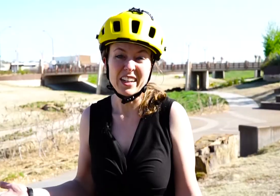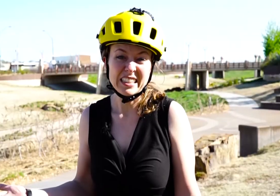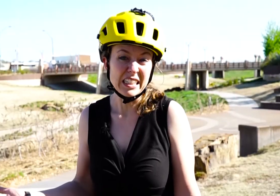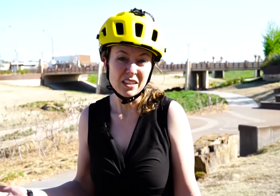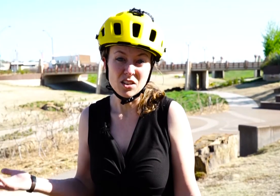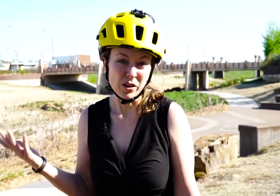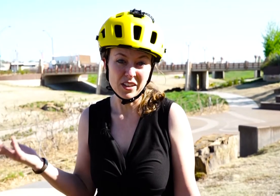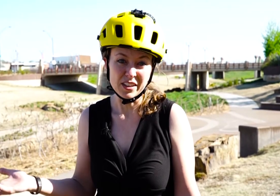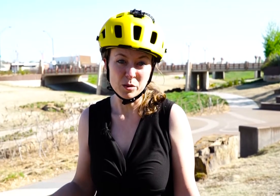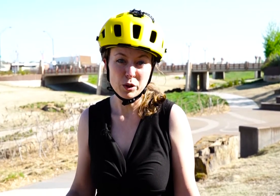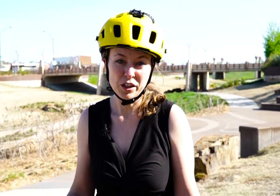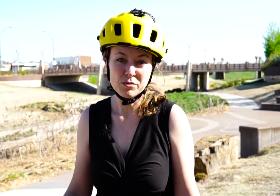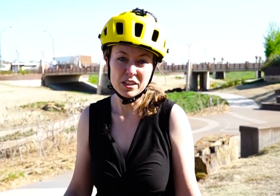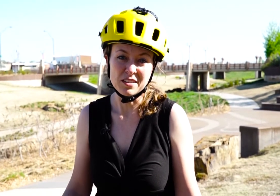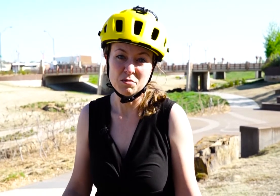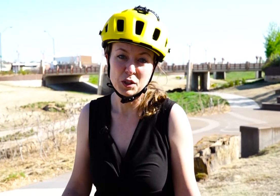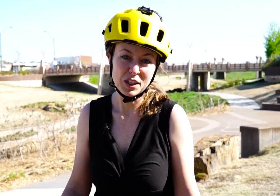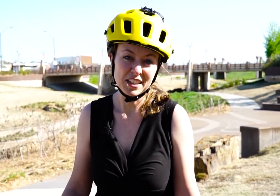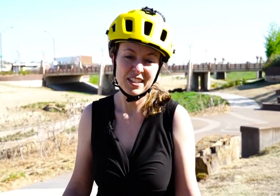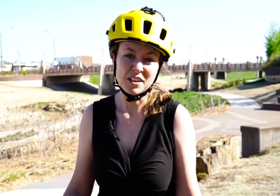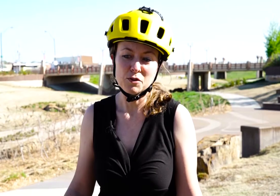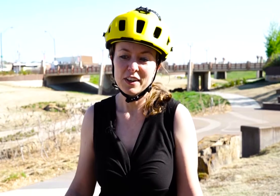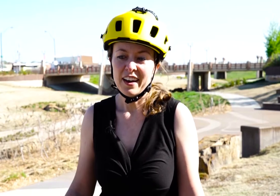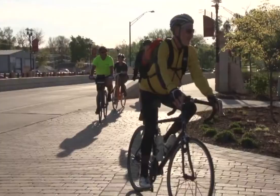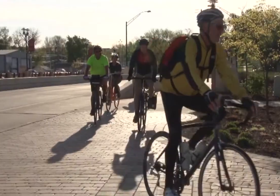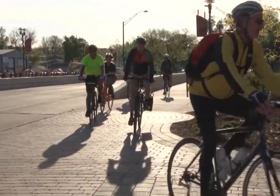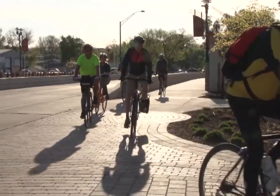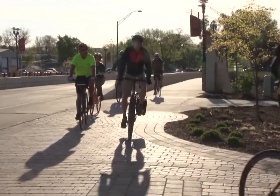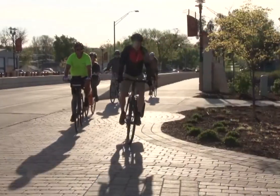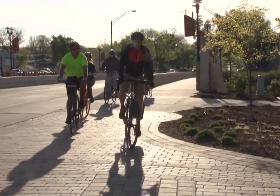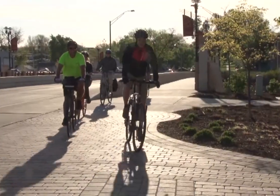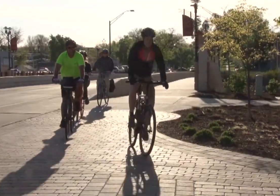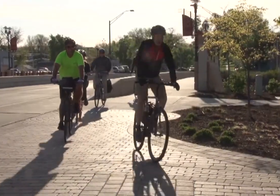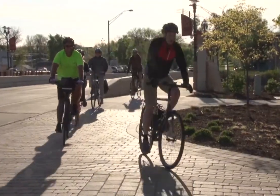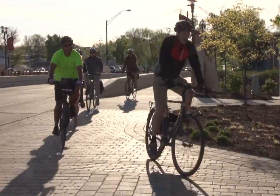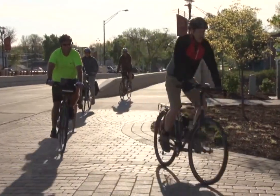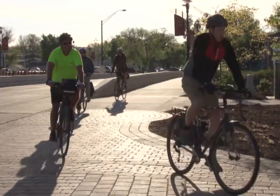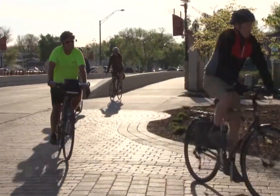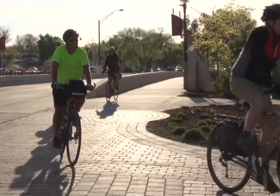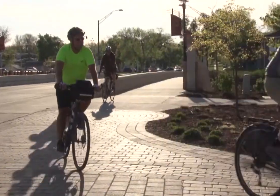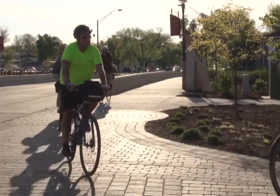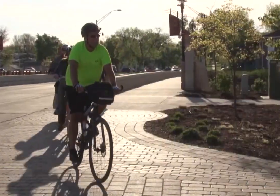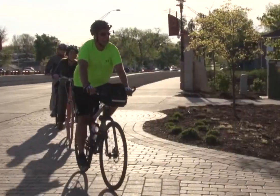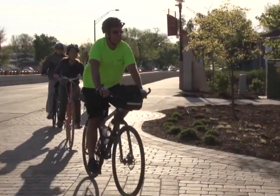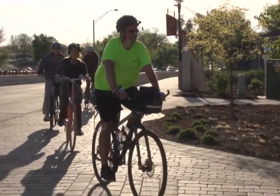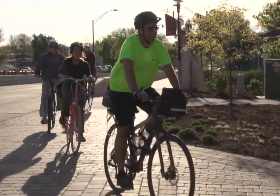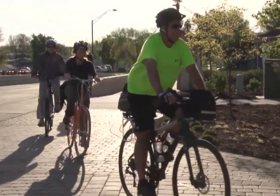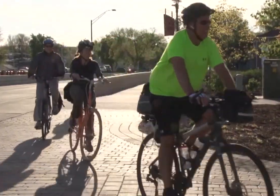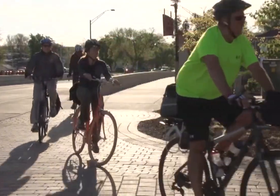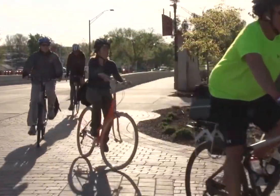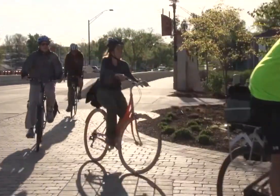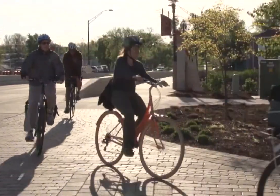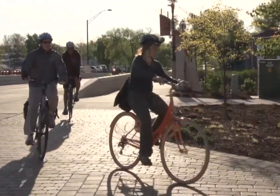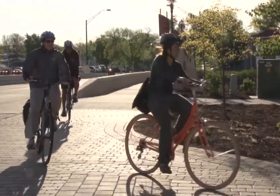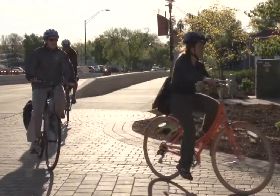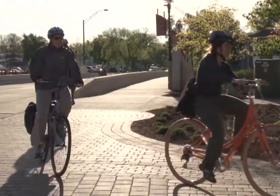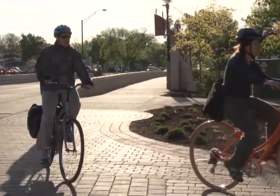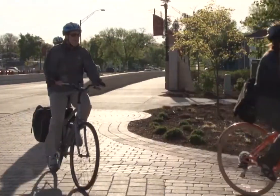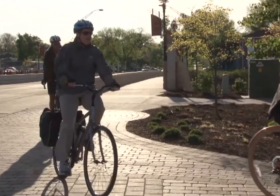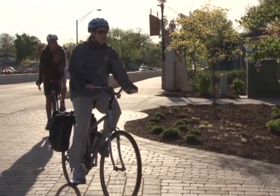like to eat, so I think that's a pretty good reason, pretty good incentive. Another reason, as you're saving fuel, you're also saving money. I save about $3 a day